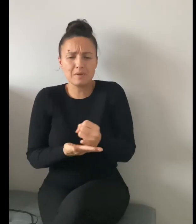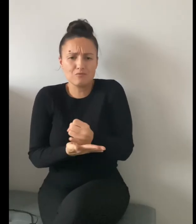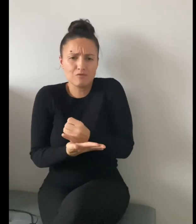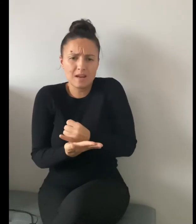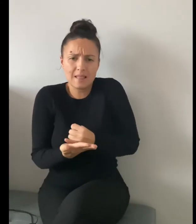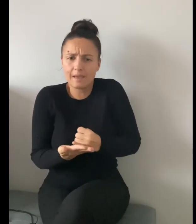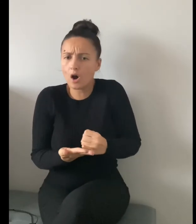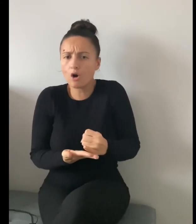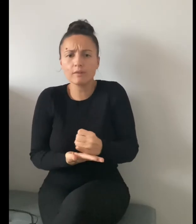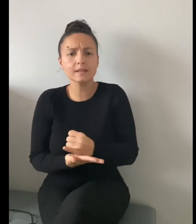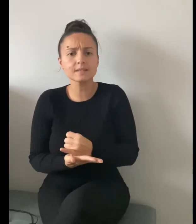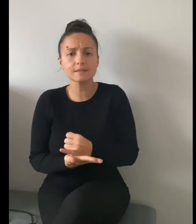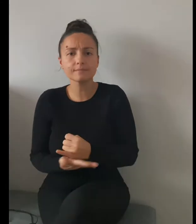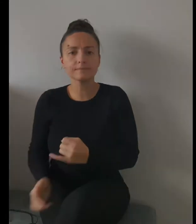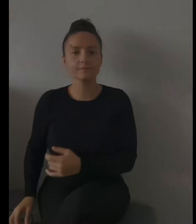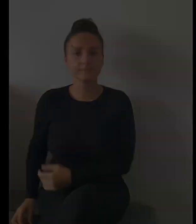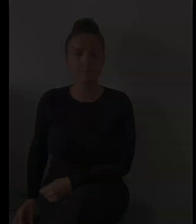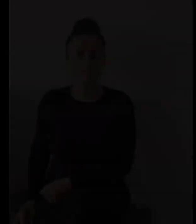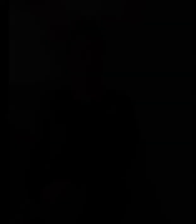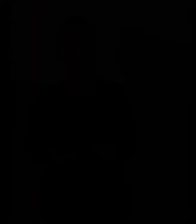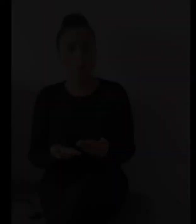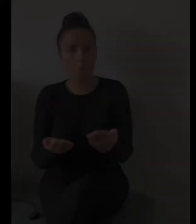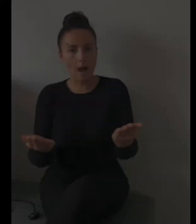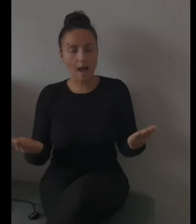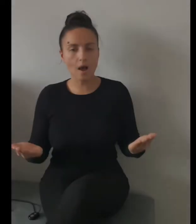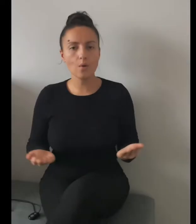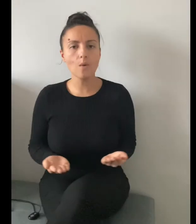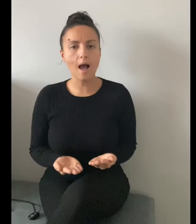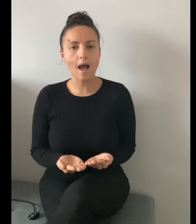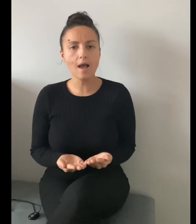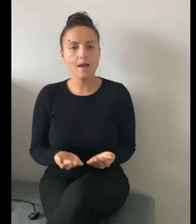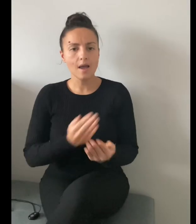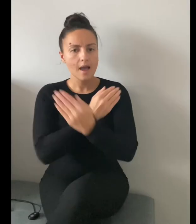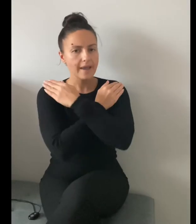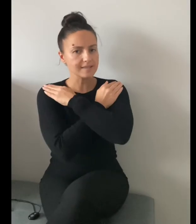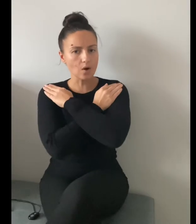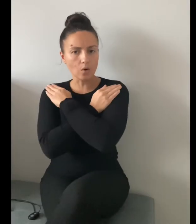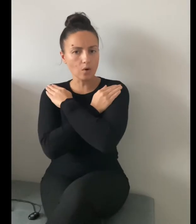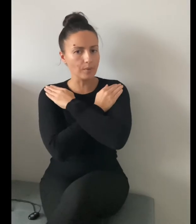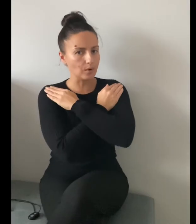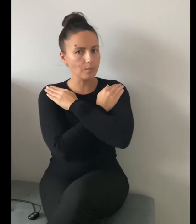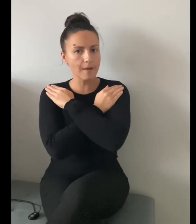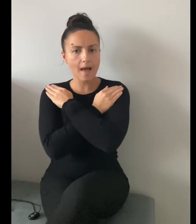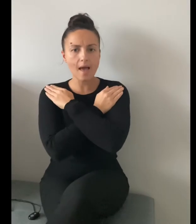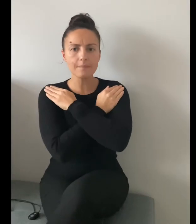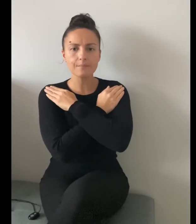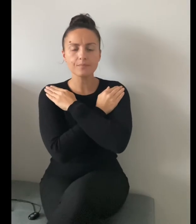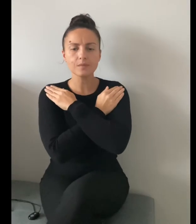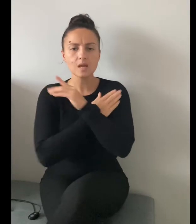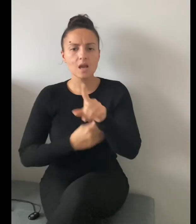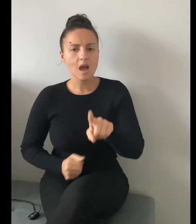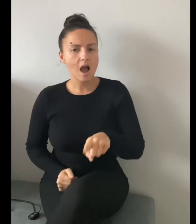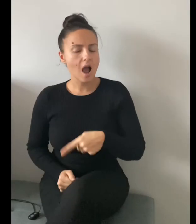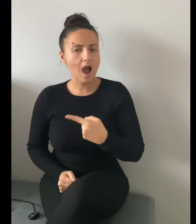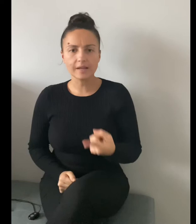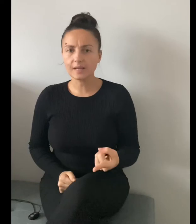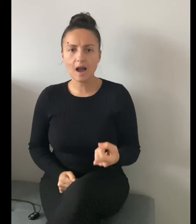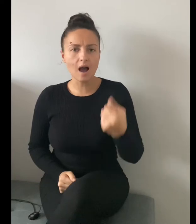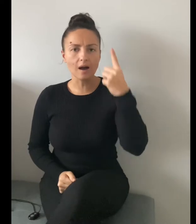really horrid. Where oh where is Huggle-Buggle Bear? I can't